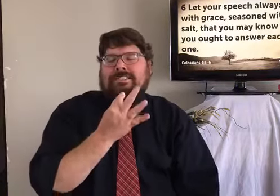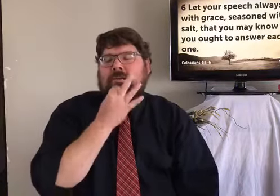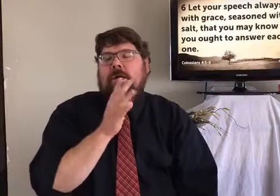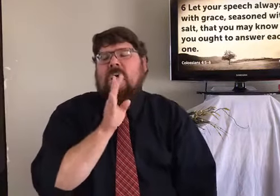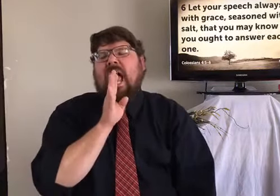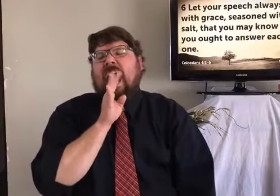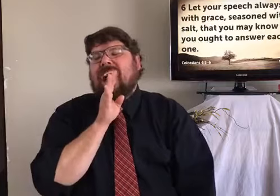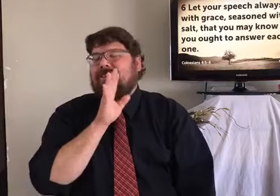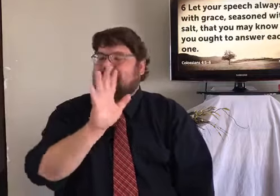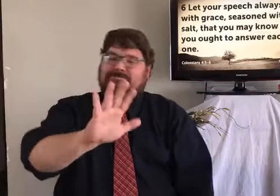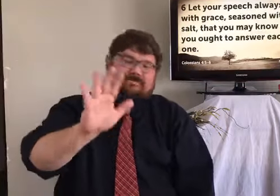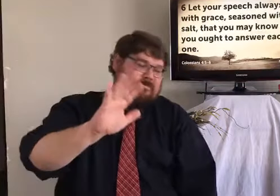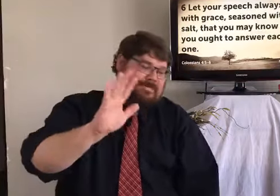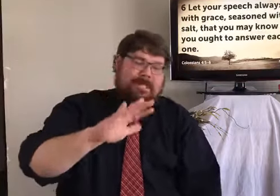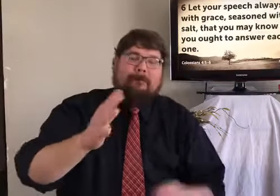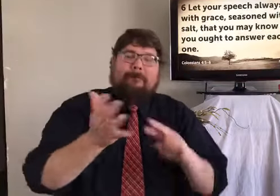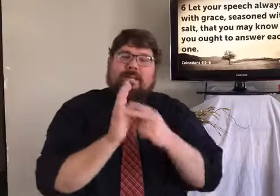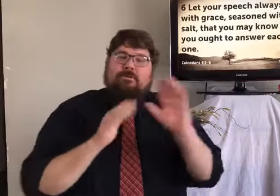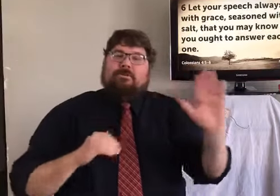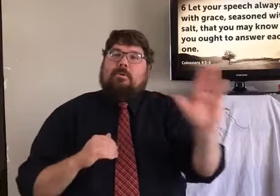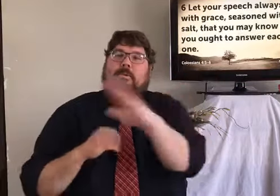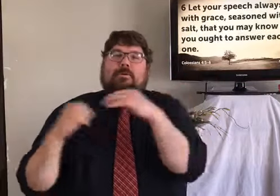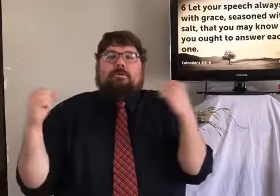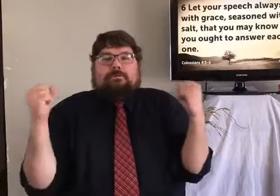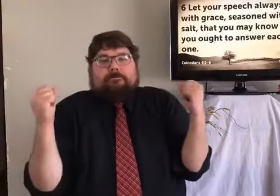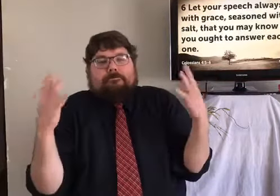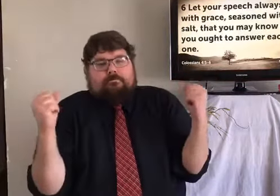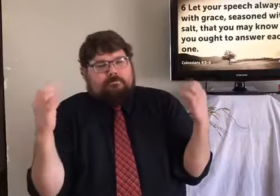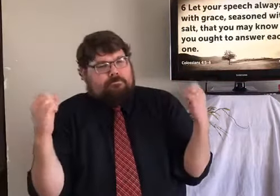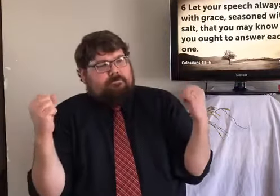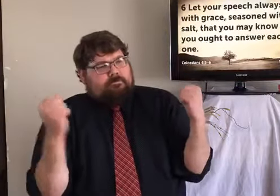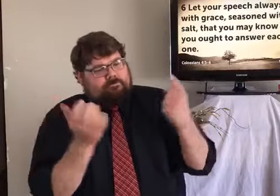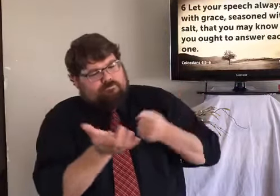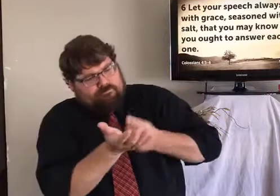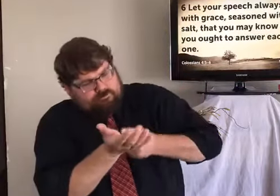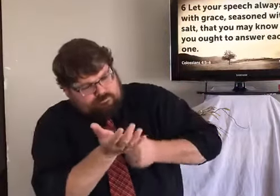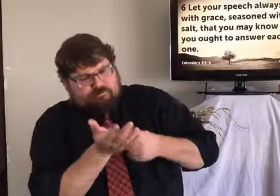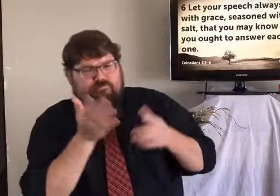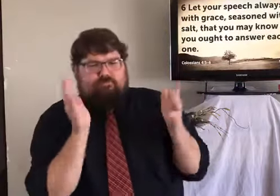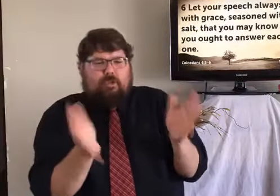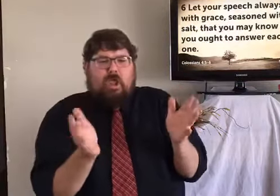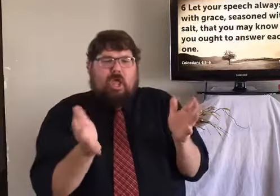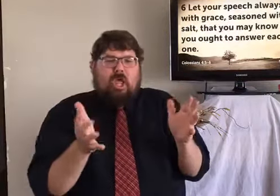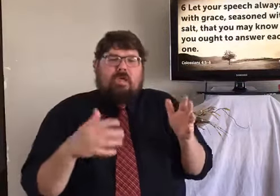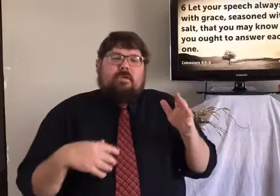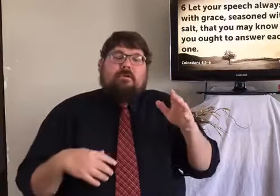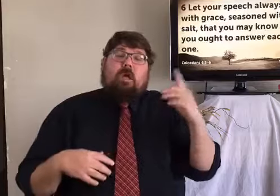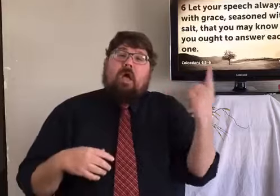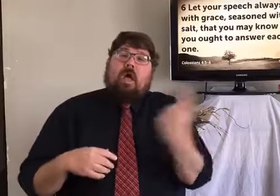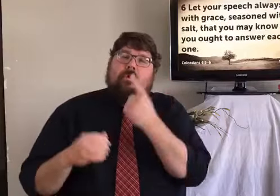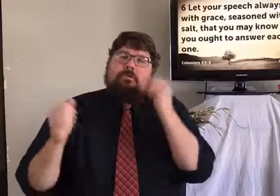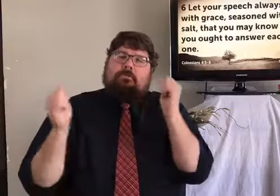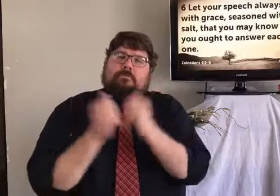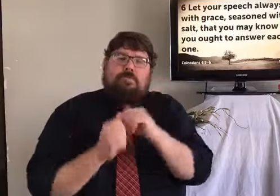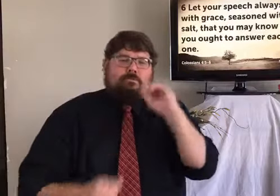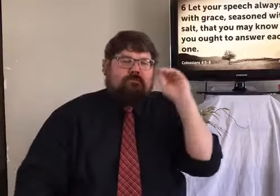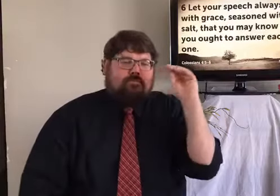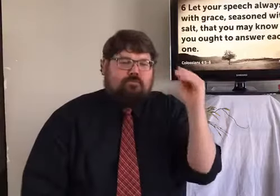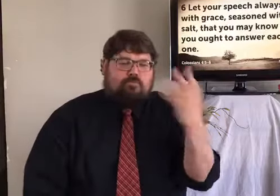about speech, like I have to practice my pronunciation and my speech skills. But it's